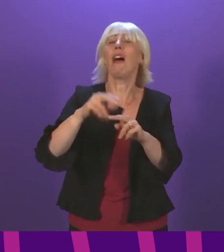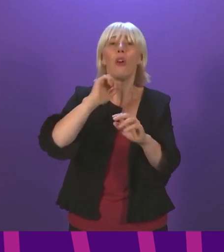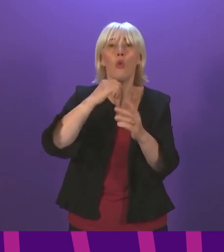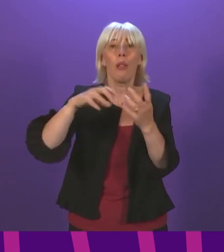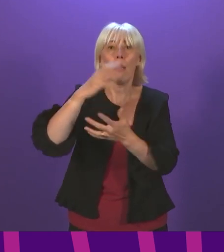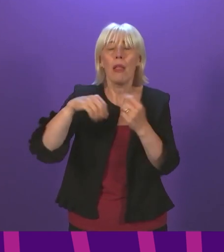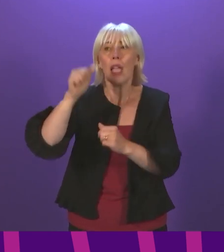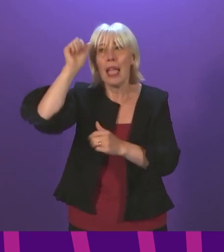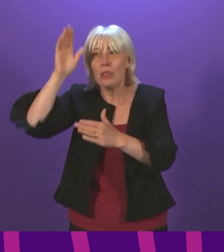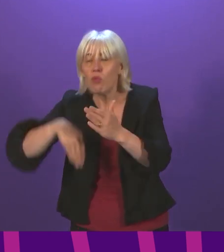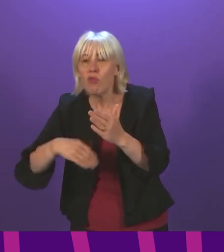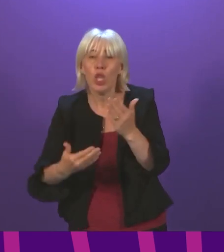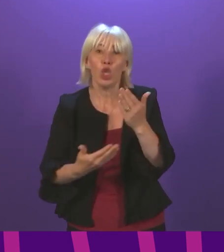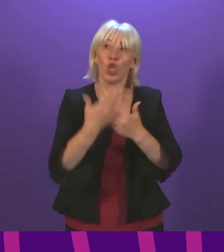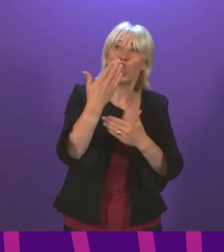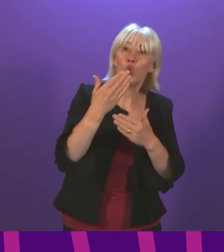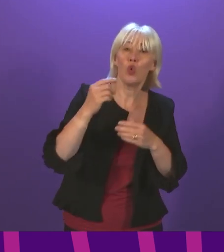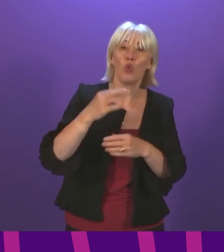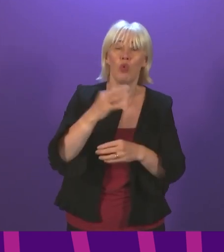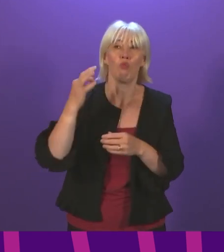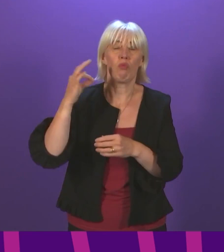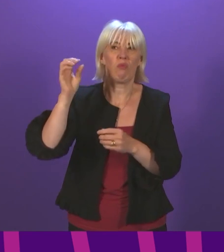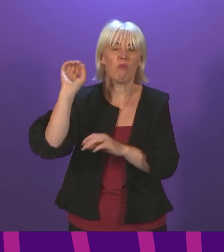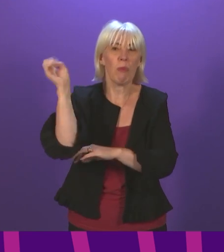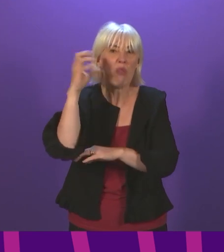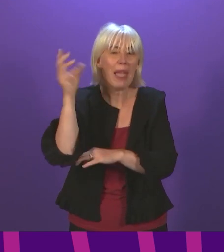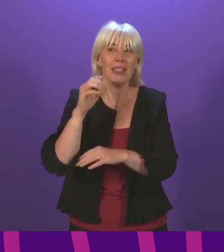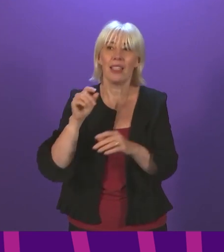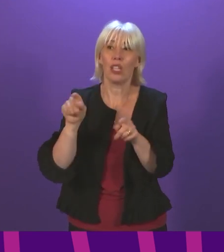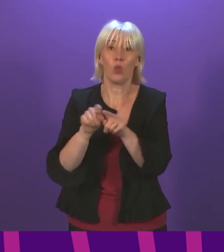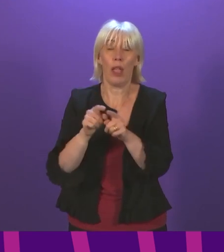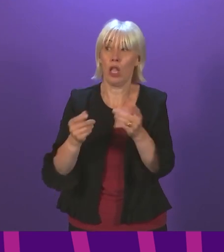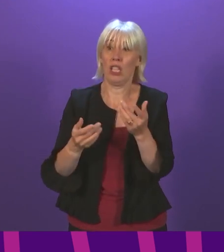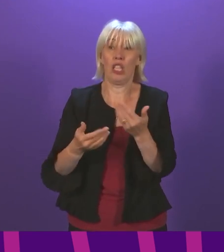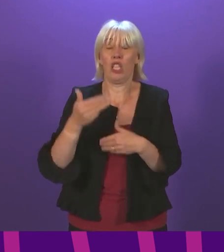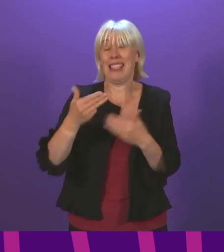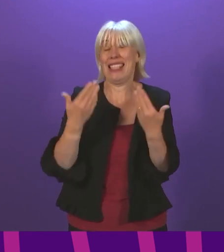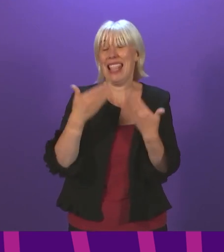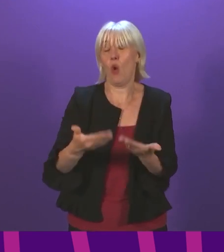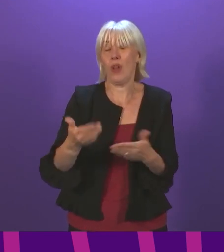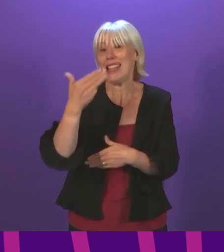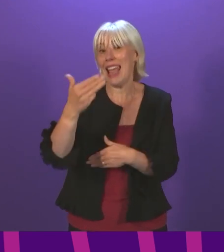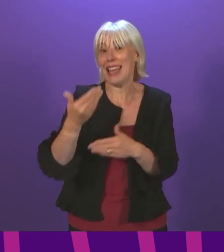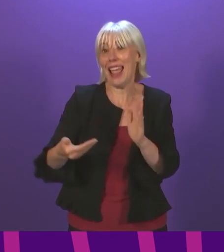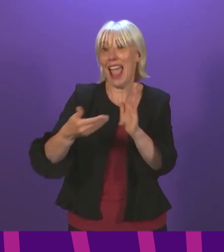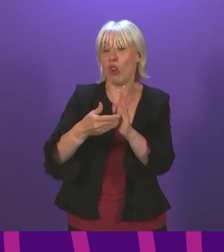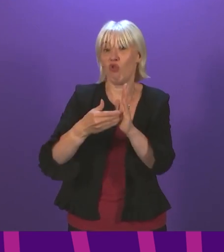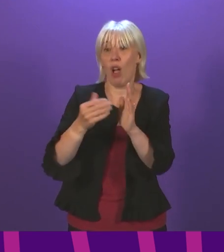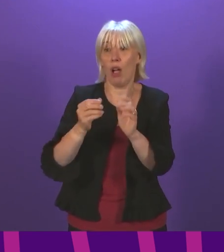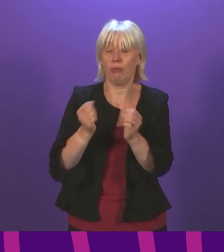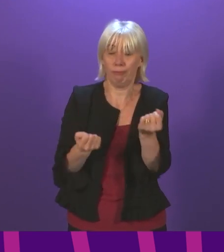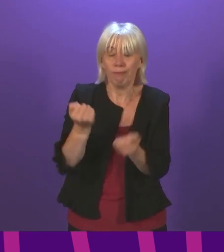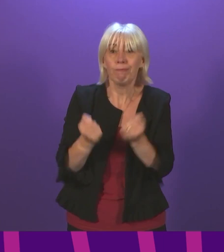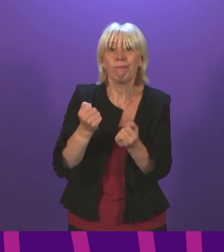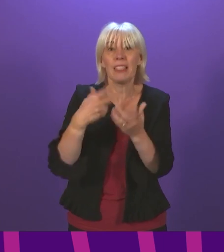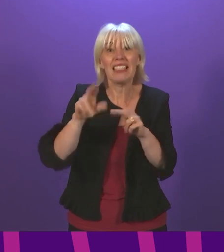of experienced and newly qualified paramedics and technicians, along with nine patient transport service staff that will be located across that